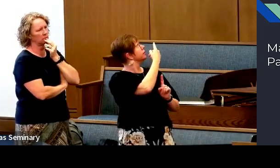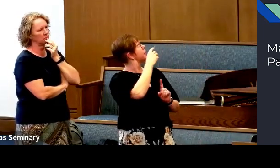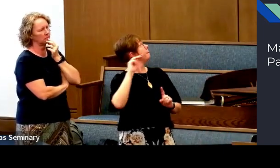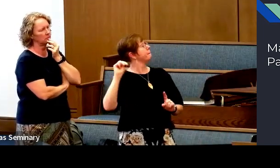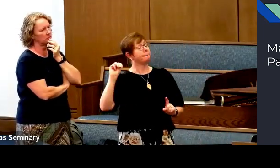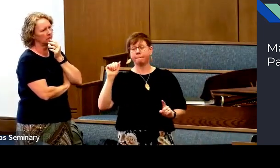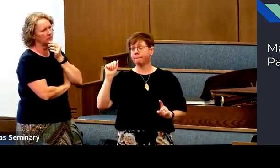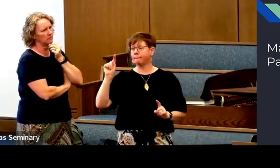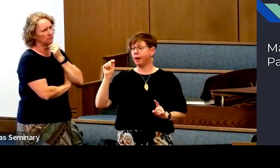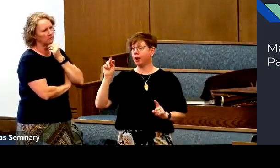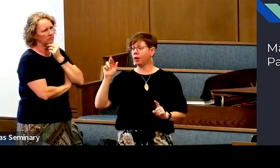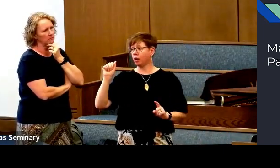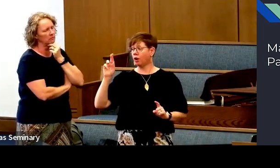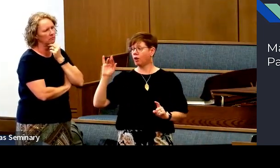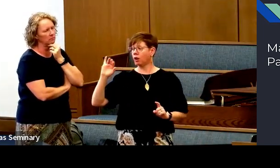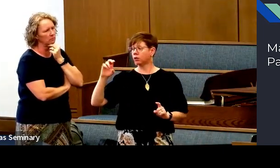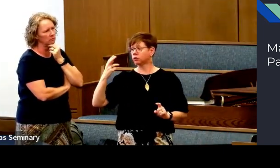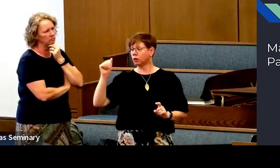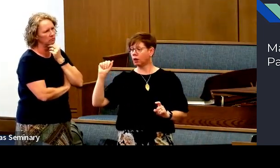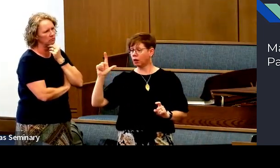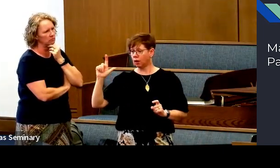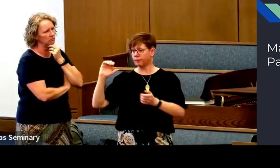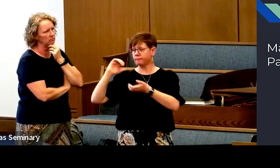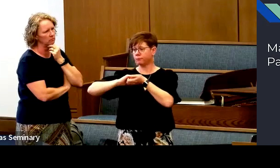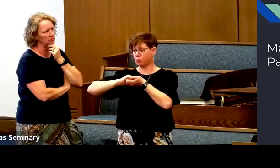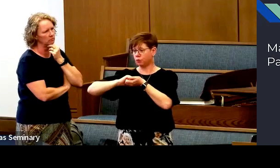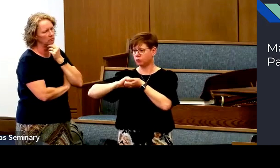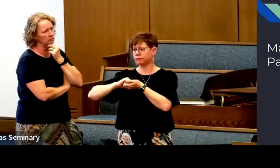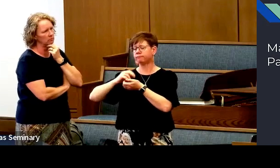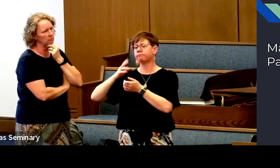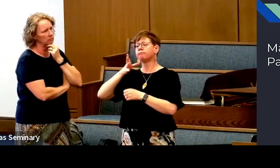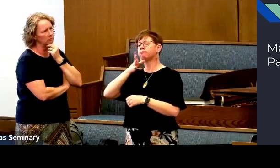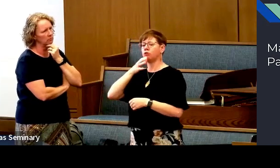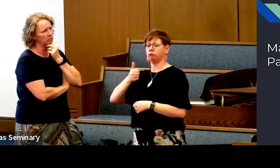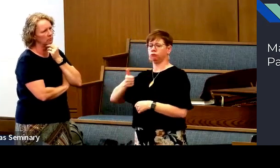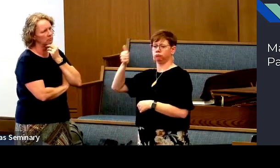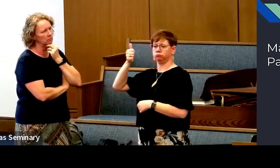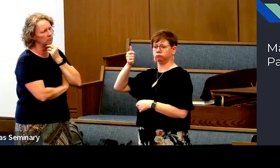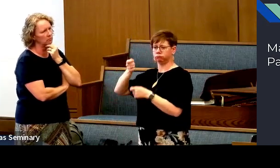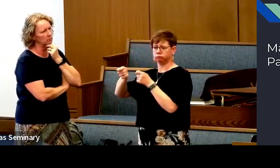This word here, matriarchal, partnership.